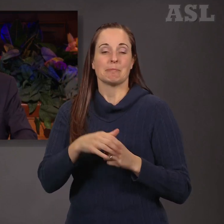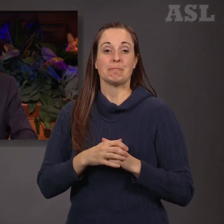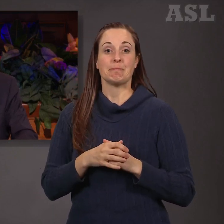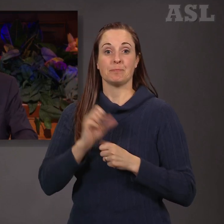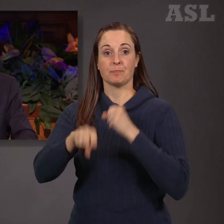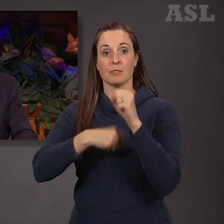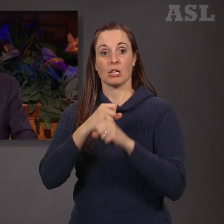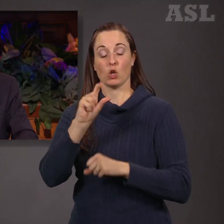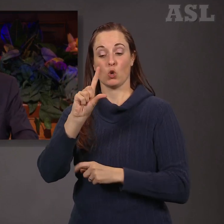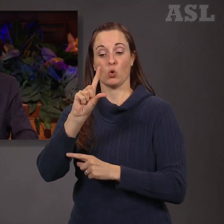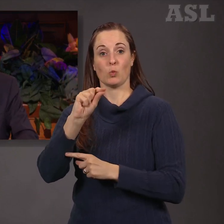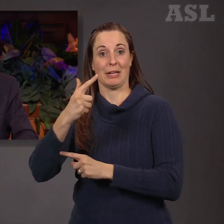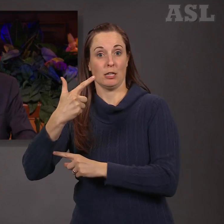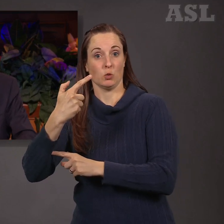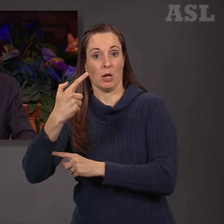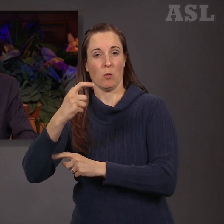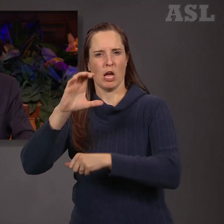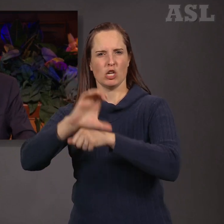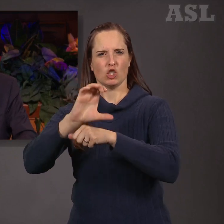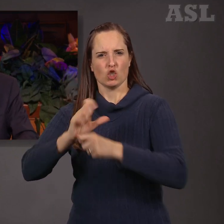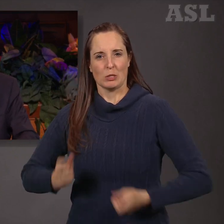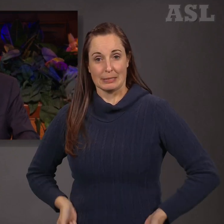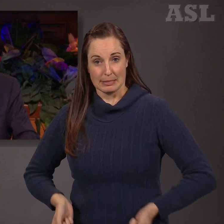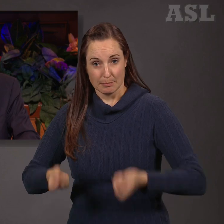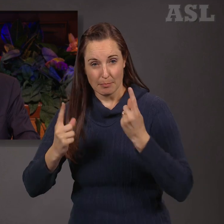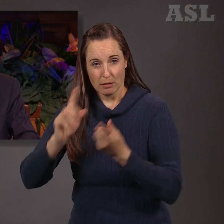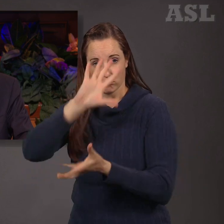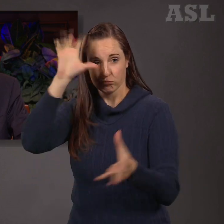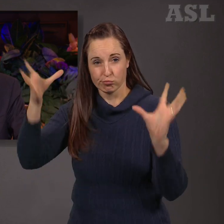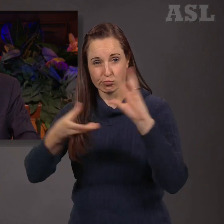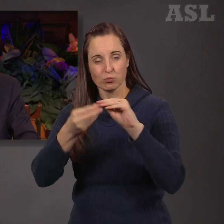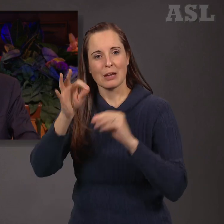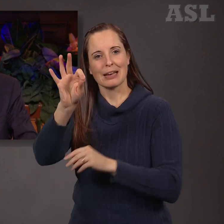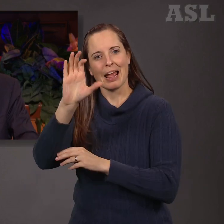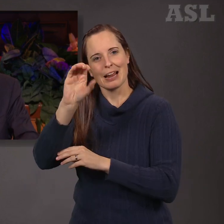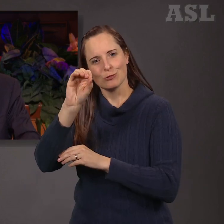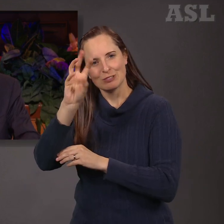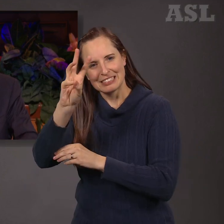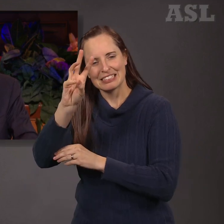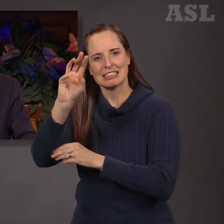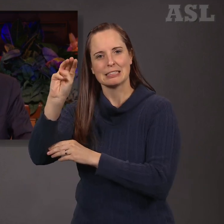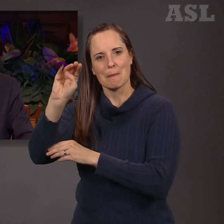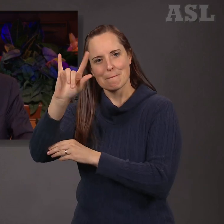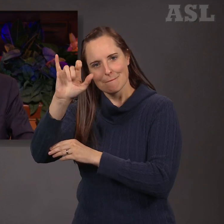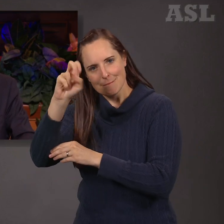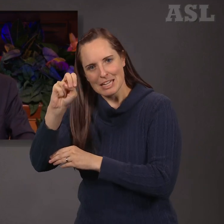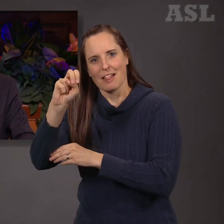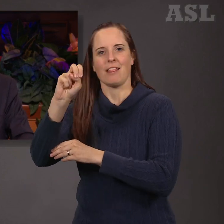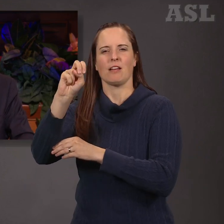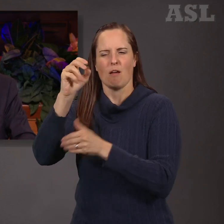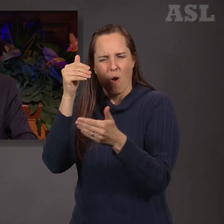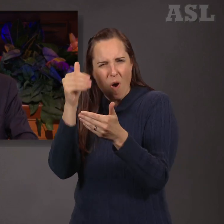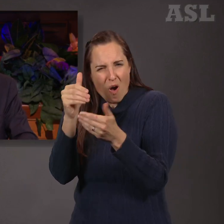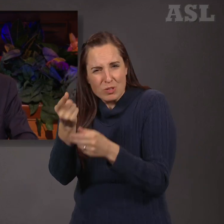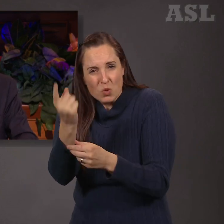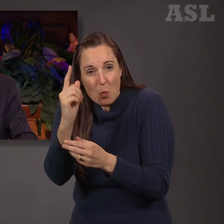in need in 188 countries worldwide was $906